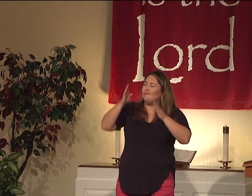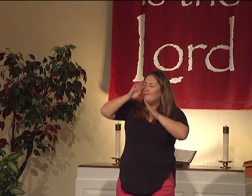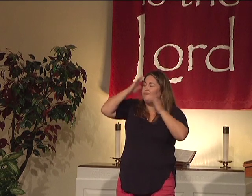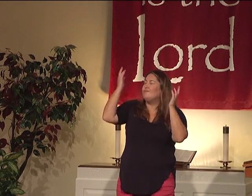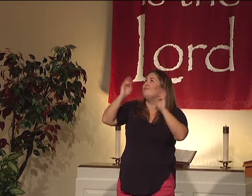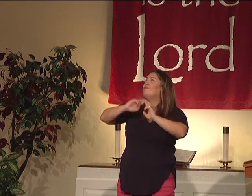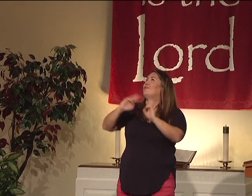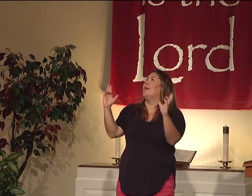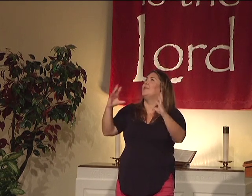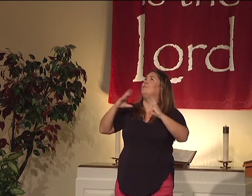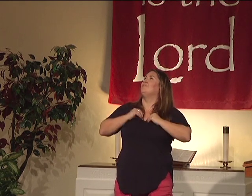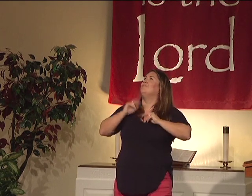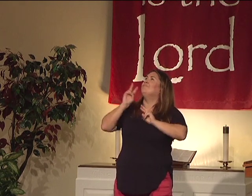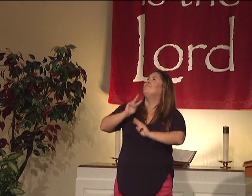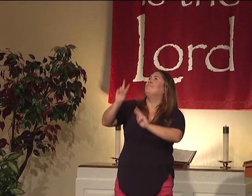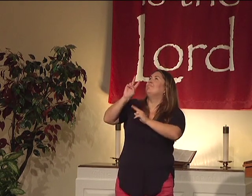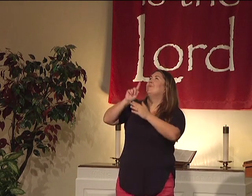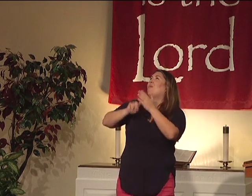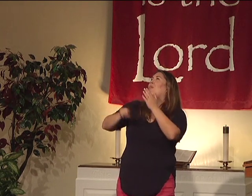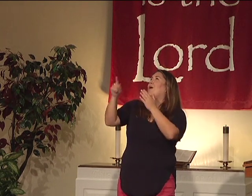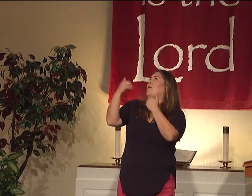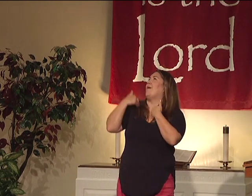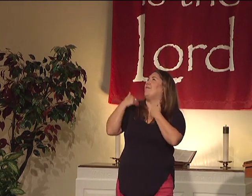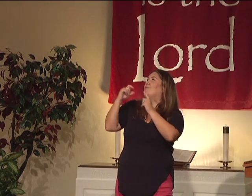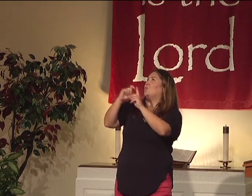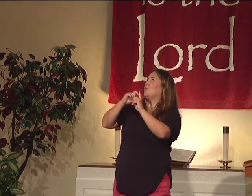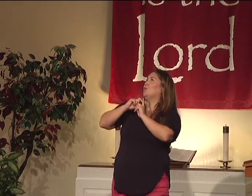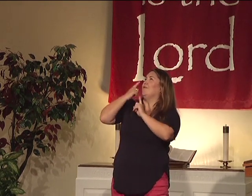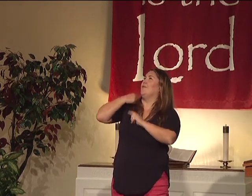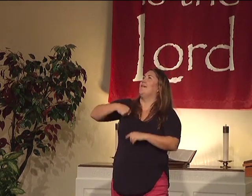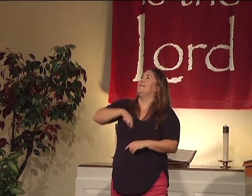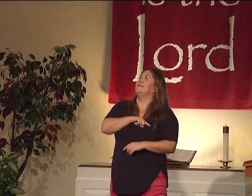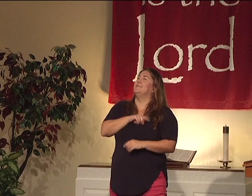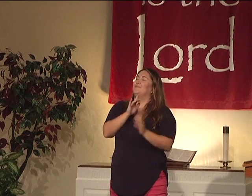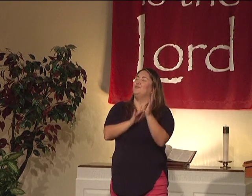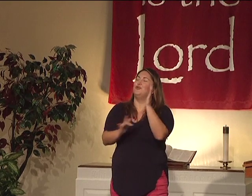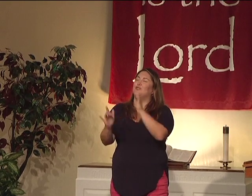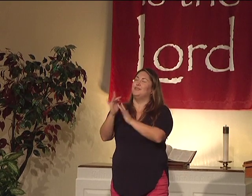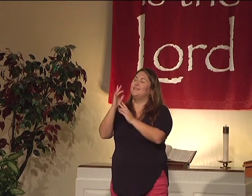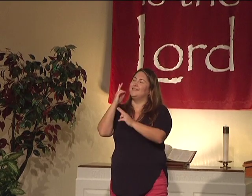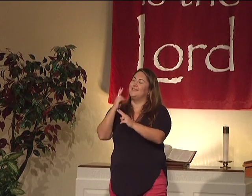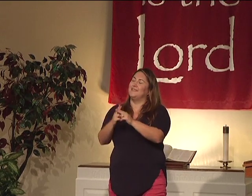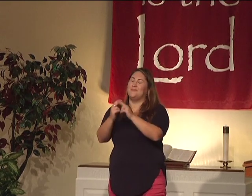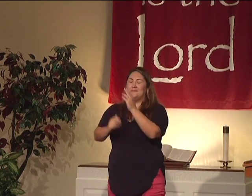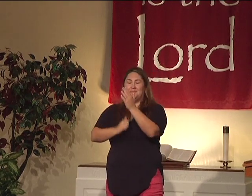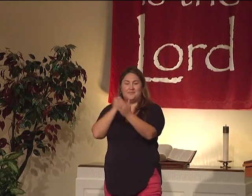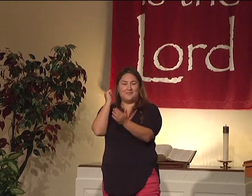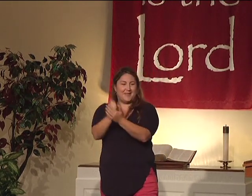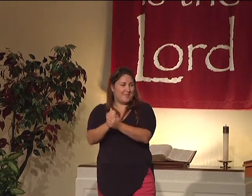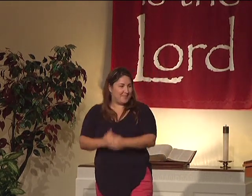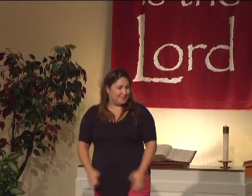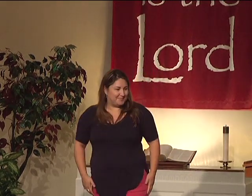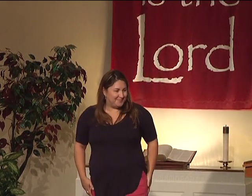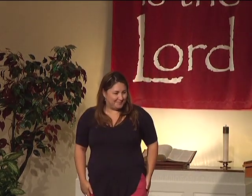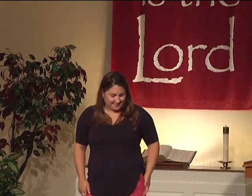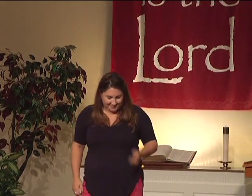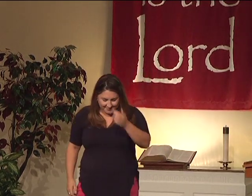that you help all of us open our hearts and our minds and be ready to see what you have in your word. It's in Jesus' name we pray. Amen. Amen.